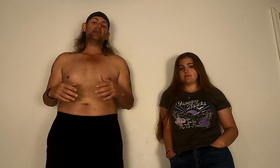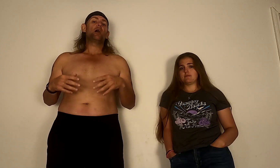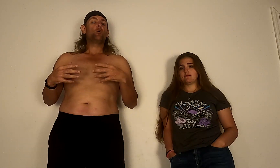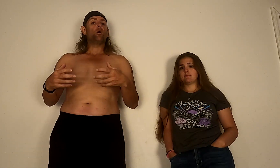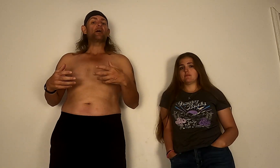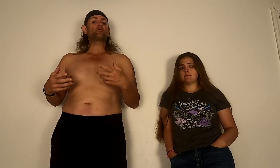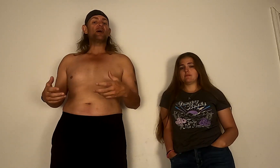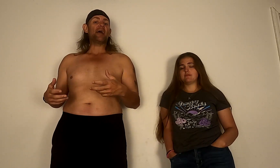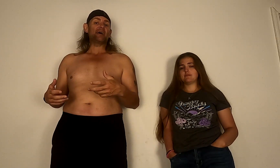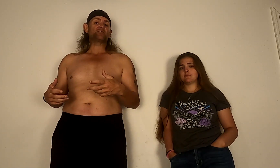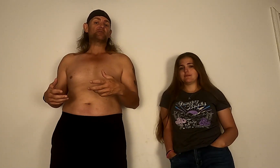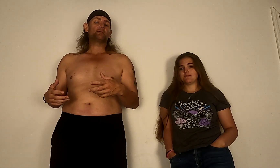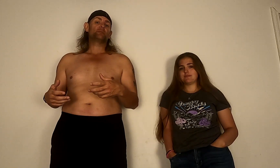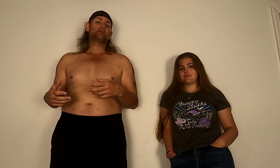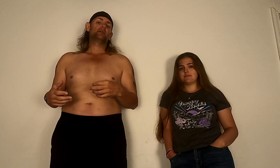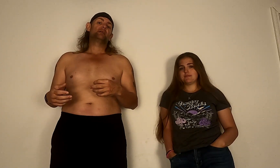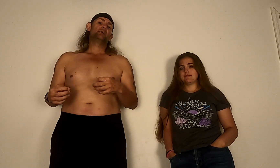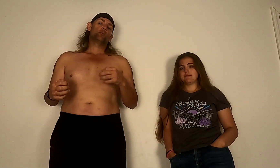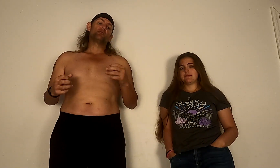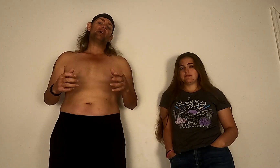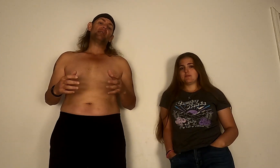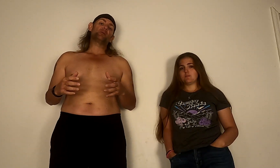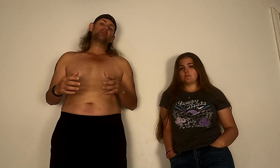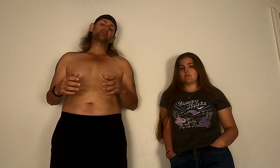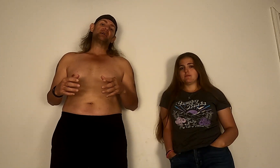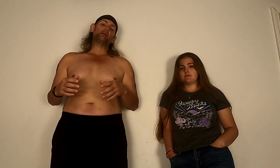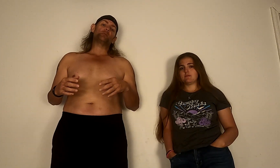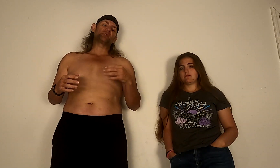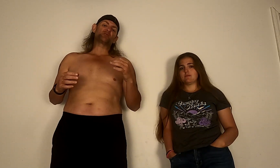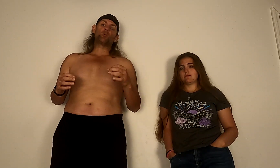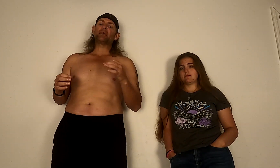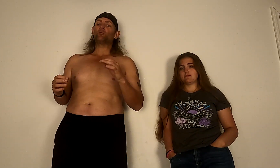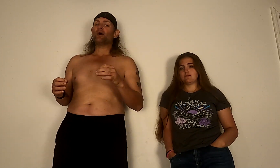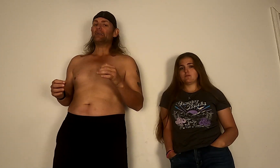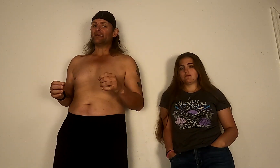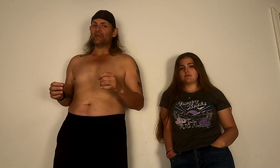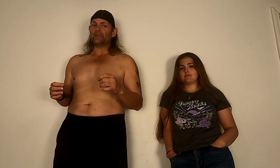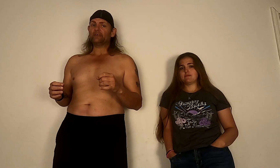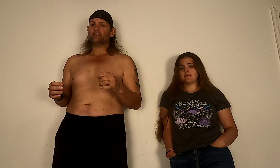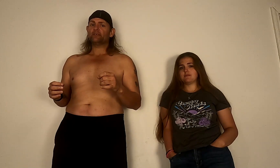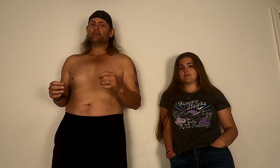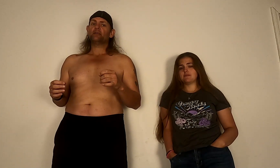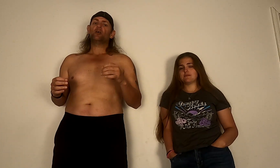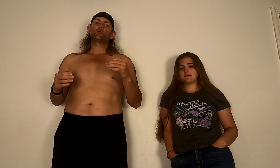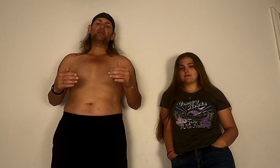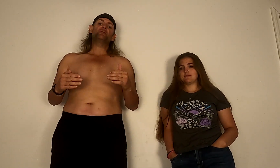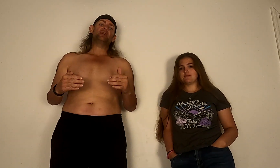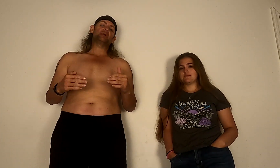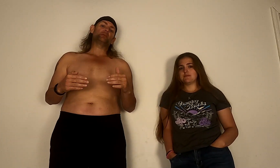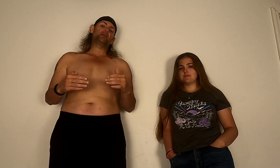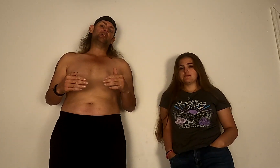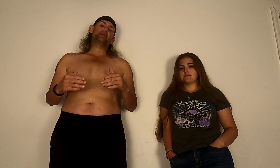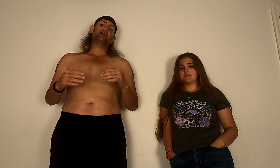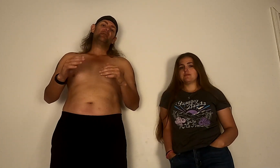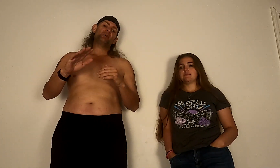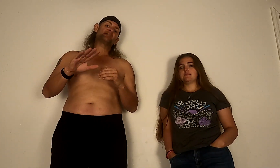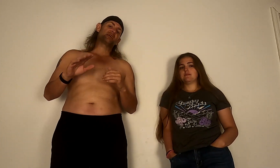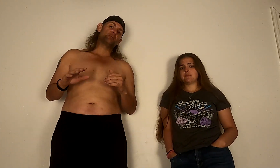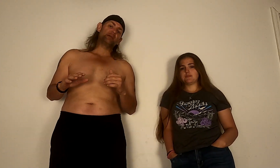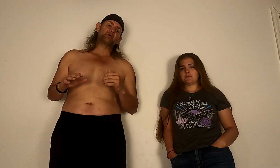water fast. We're following this up with a 21-day refeeding period. That's gonna be